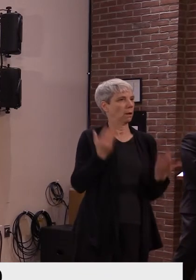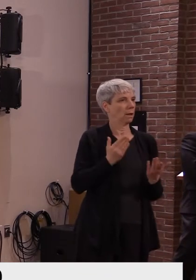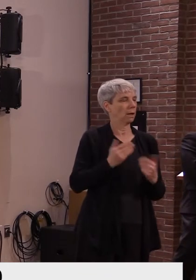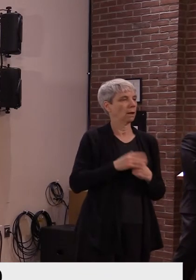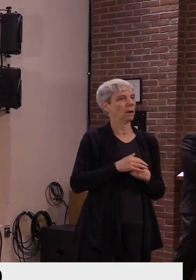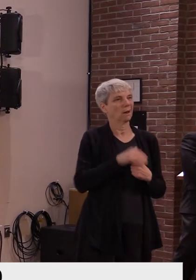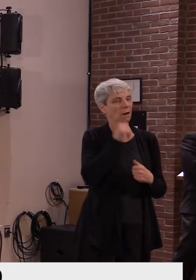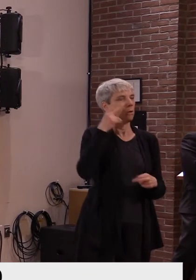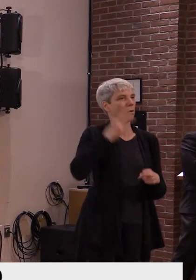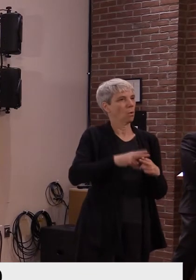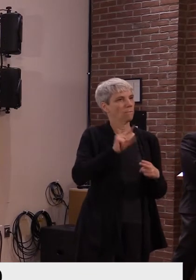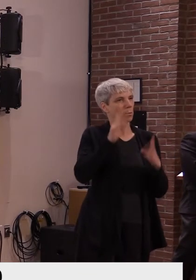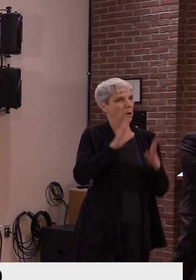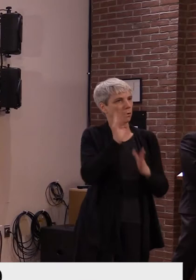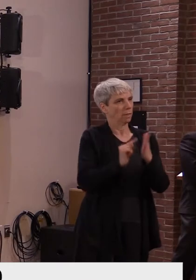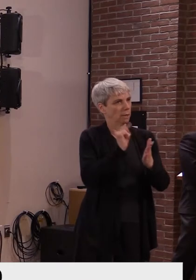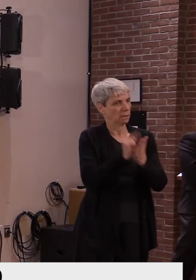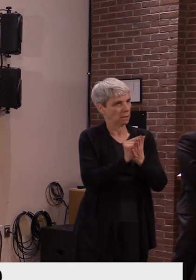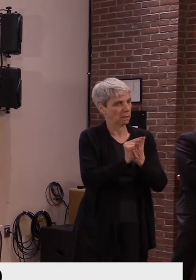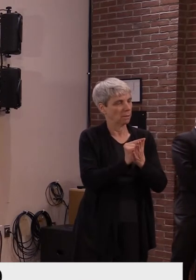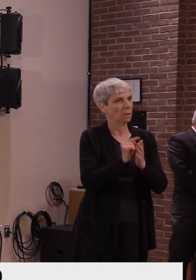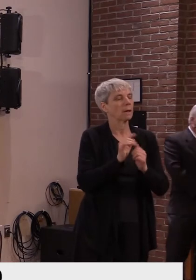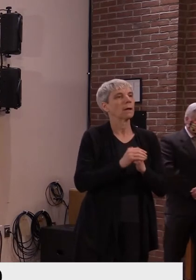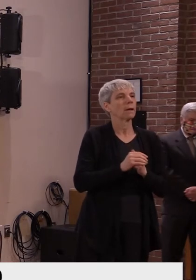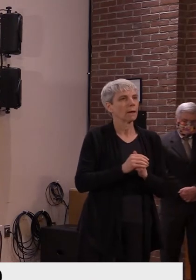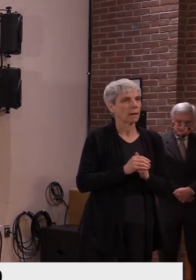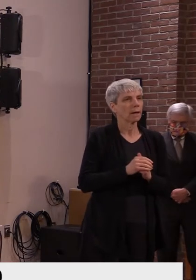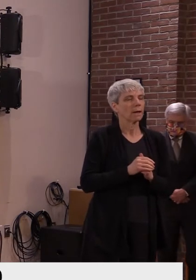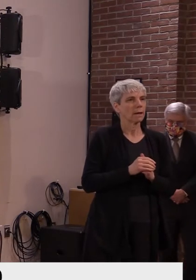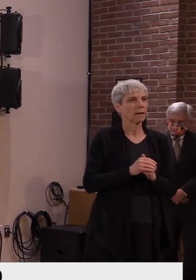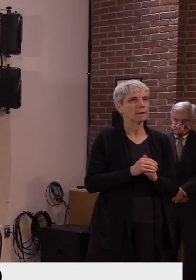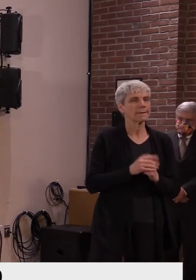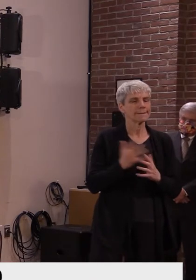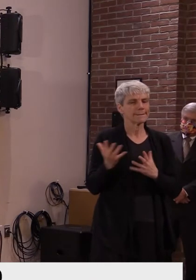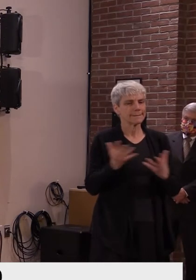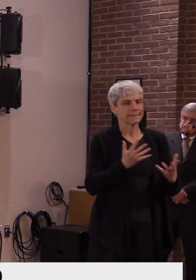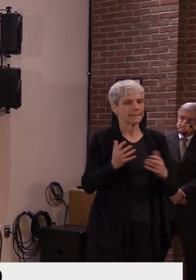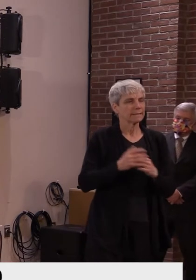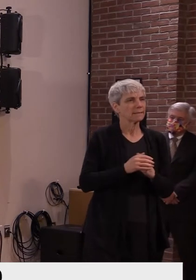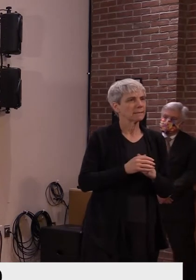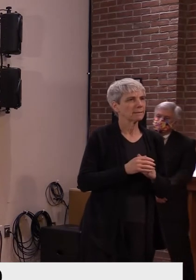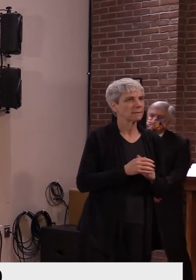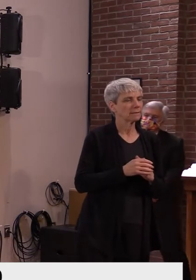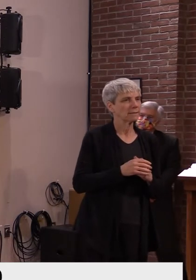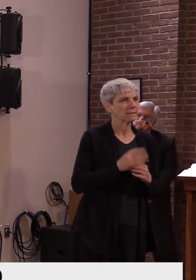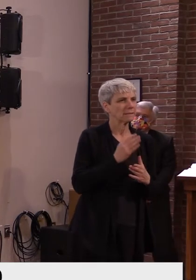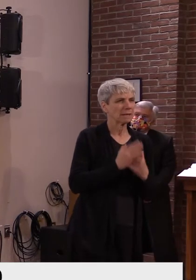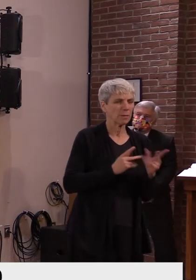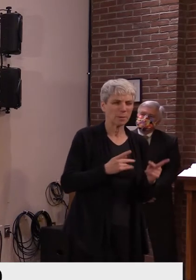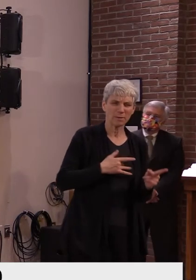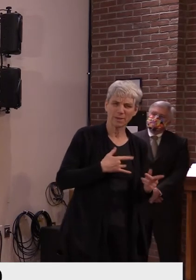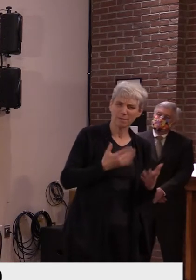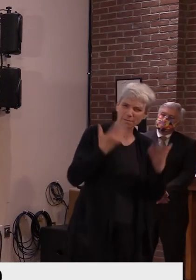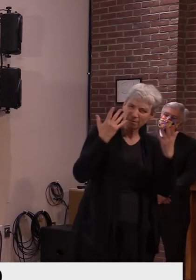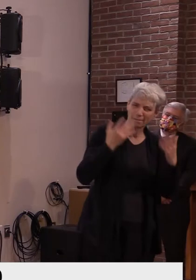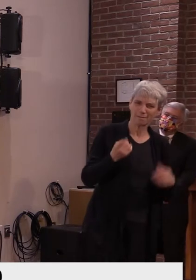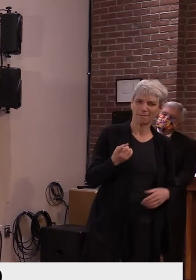I'm sorry, have a couple of leading Democrats who are mixed and people are hard pressed to think of somebody not being willing to